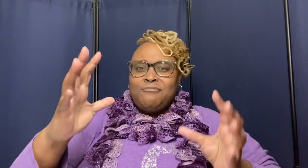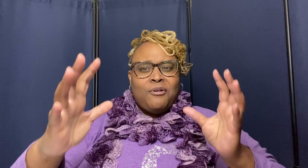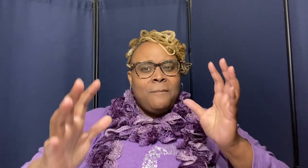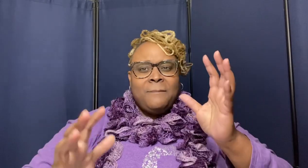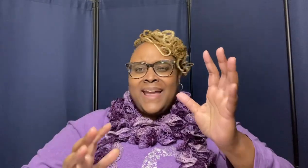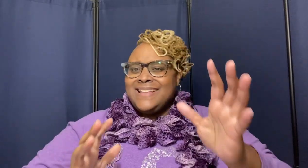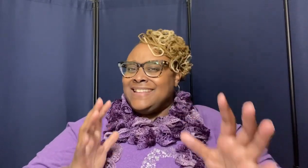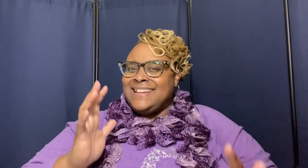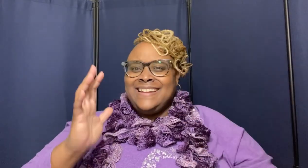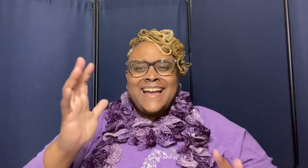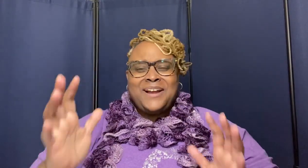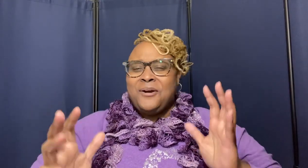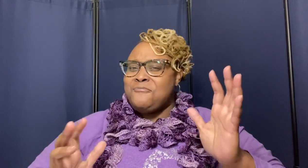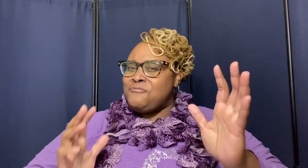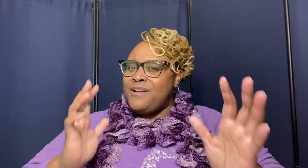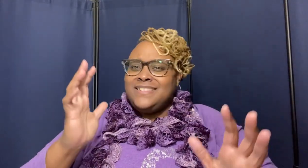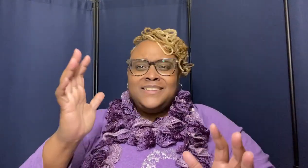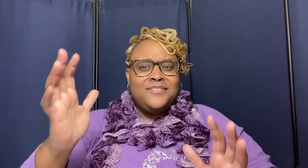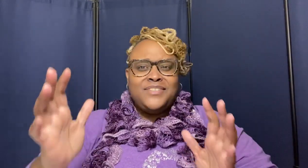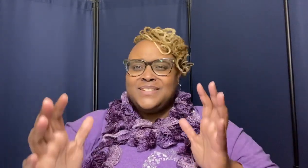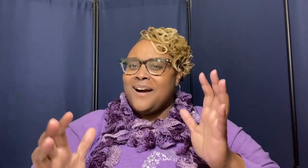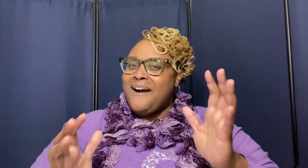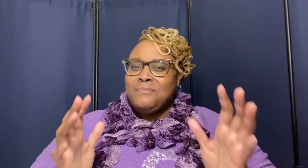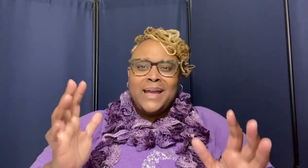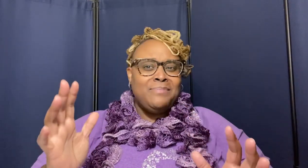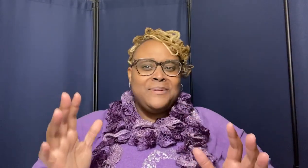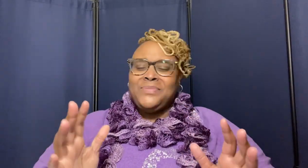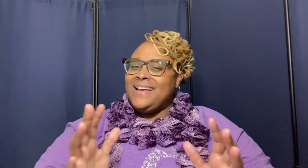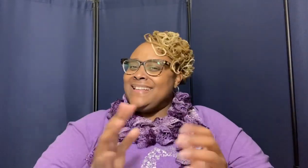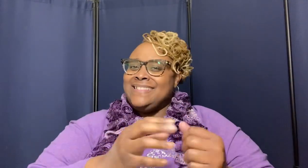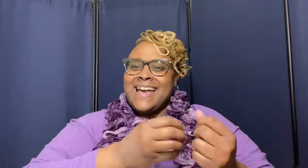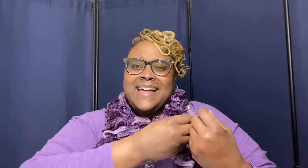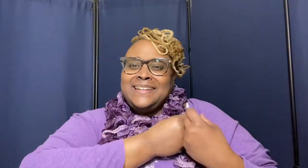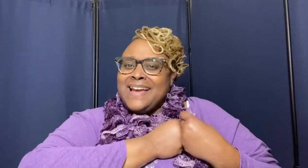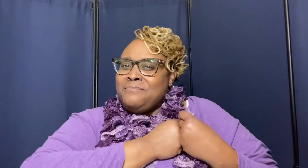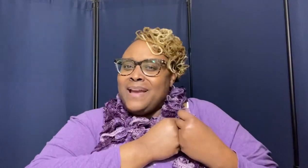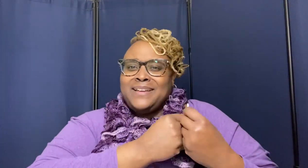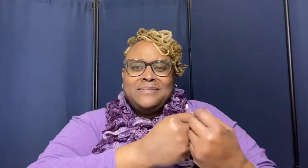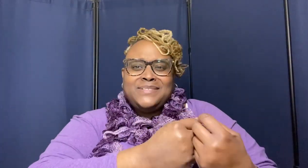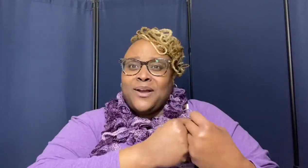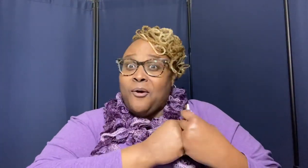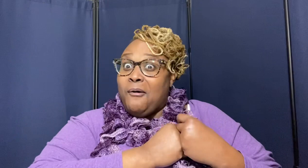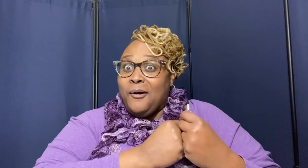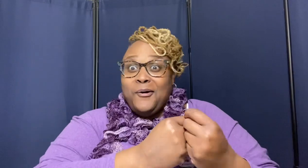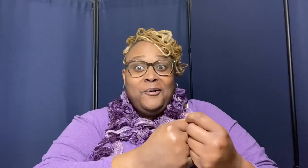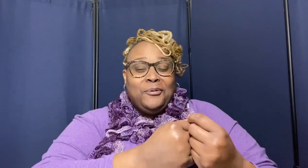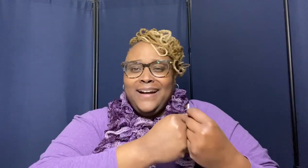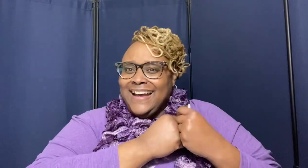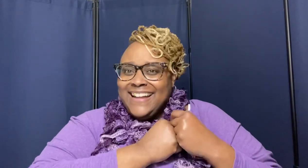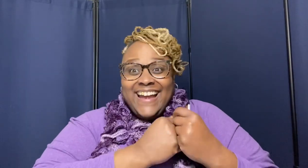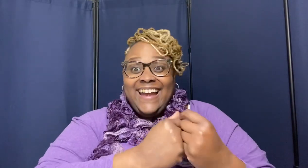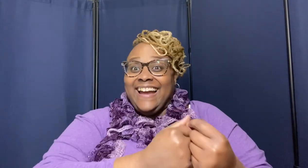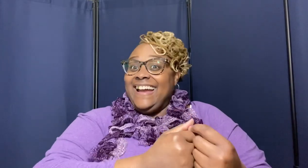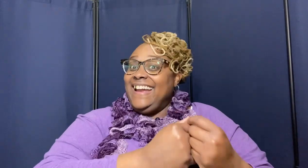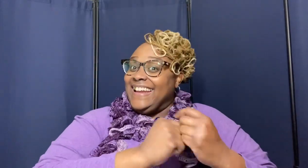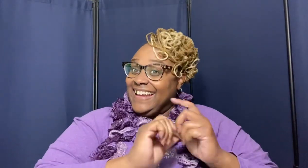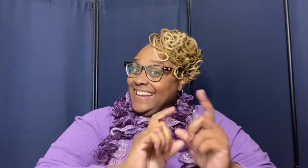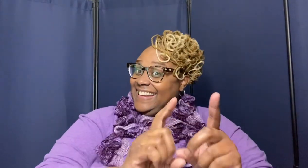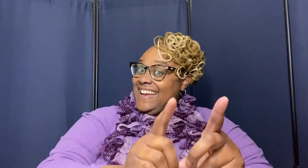romancing and that caressing of his heart baby that that make him say oh hey yeah